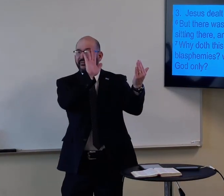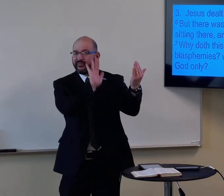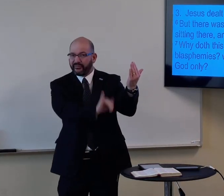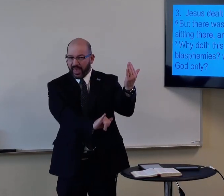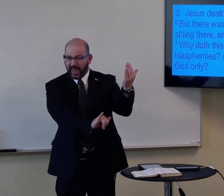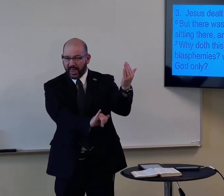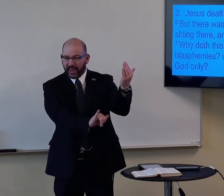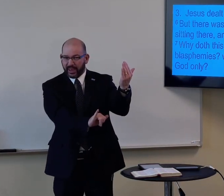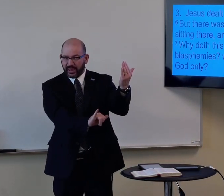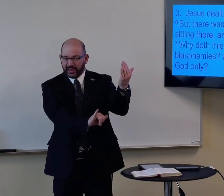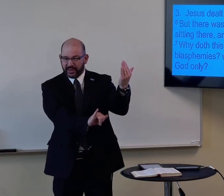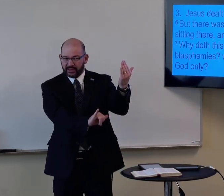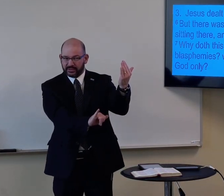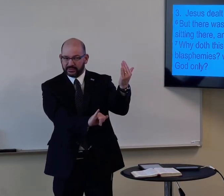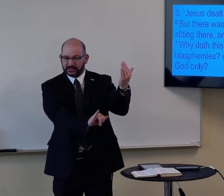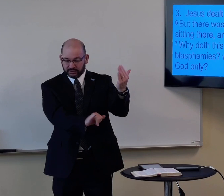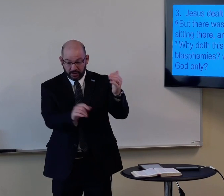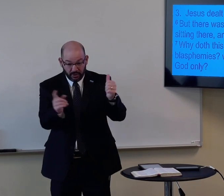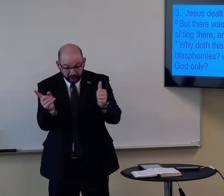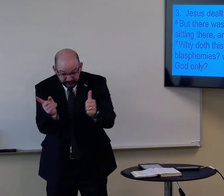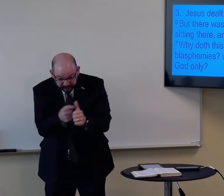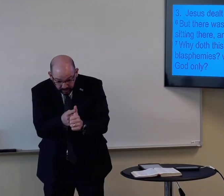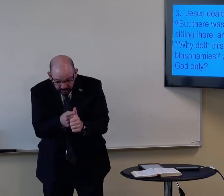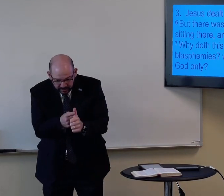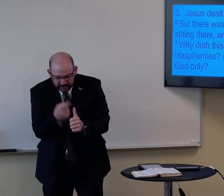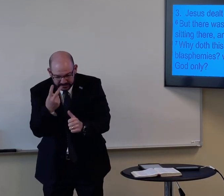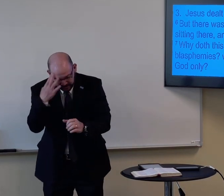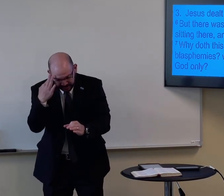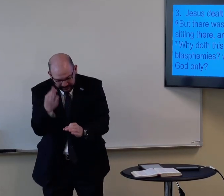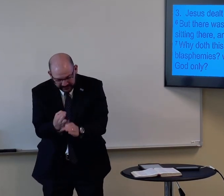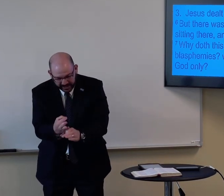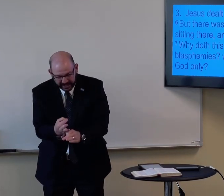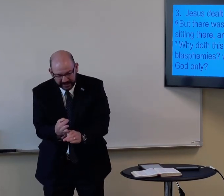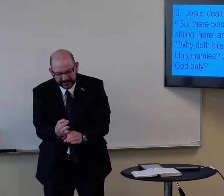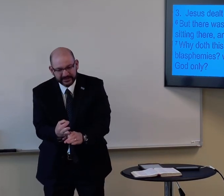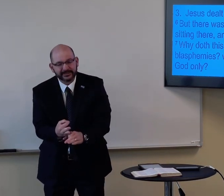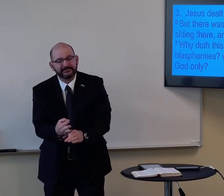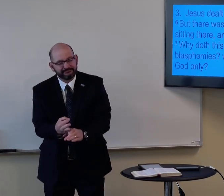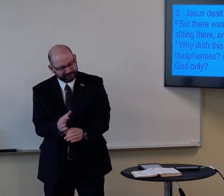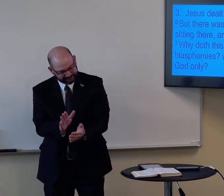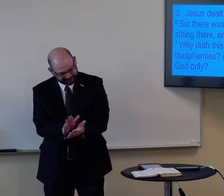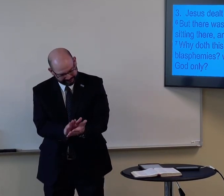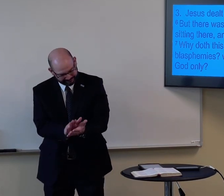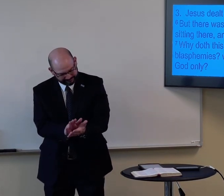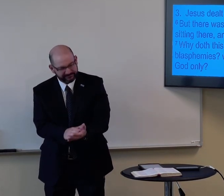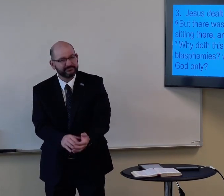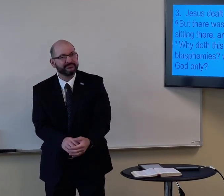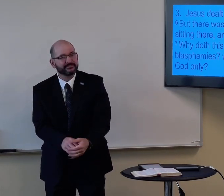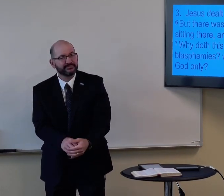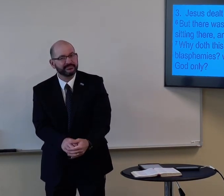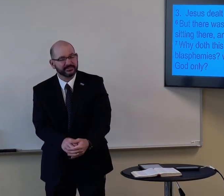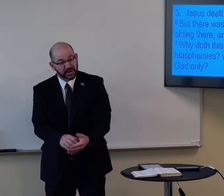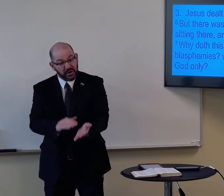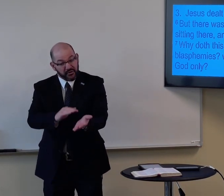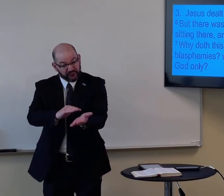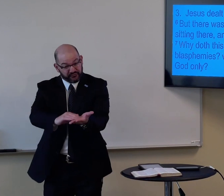And Jesus wanted to confront that. So, first of all, he saw their faith and he praised them for it